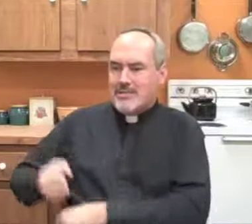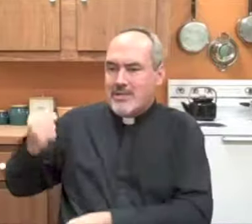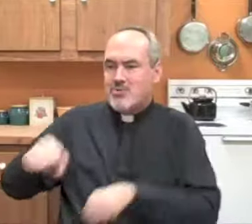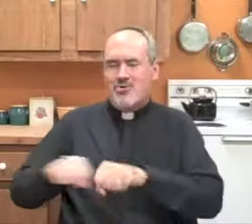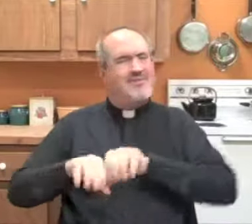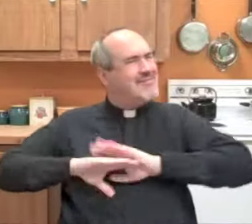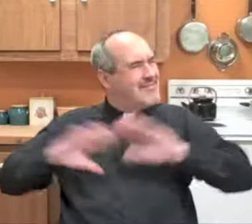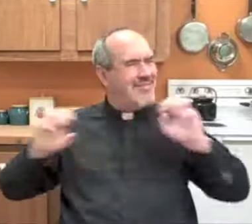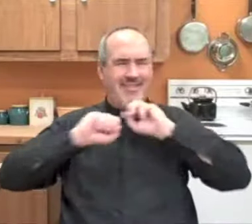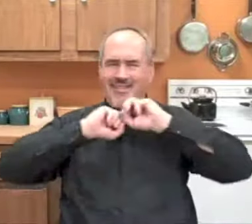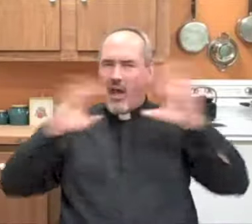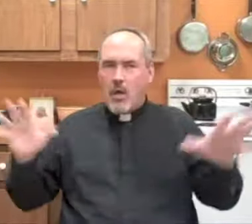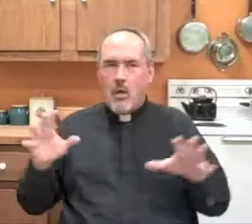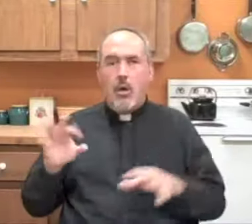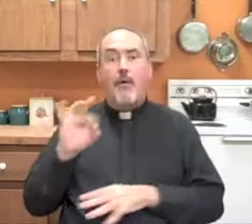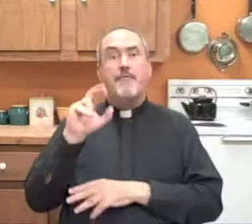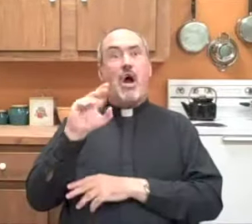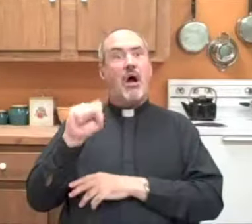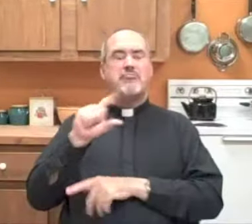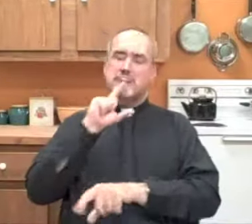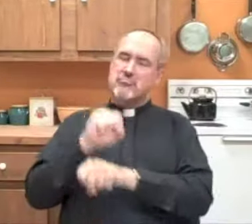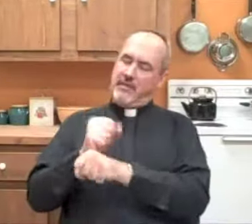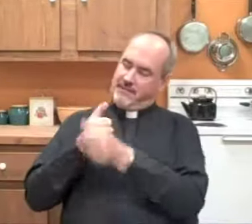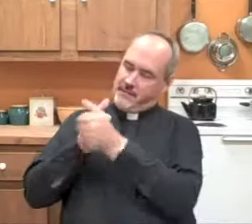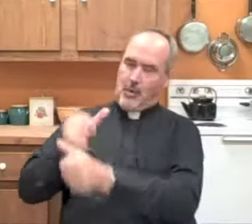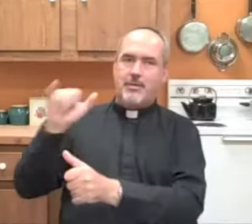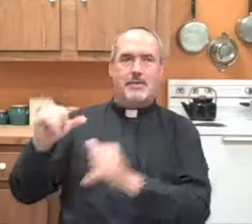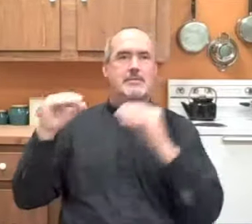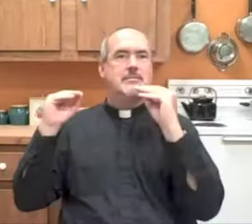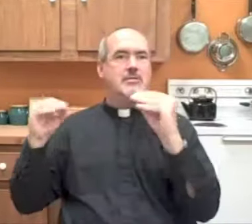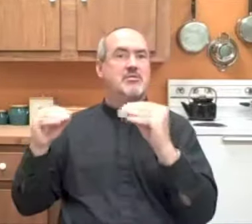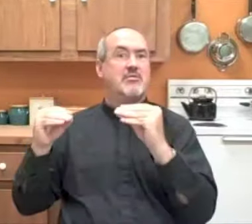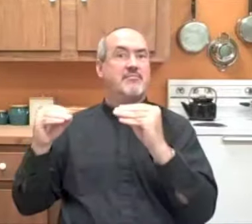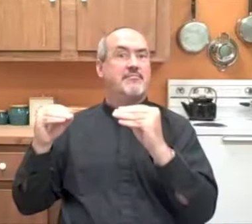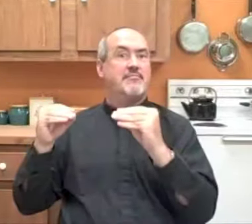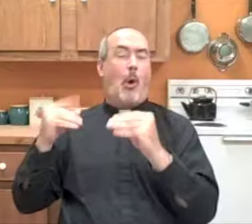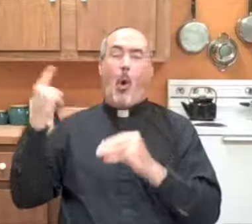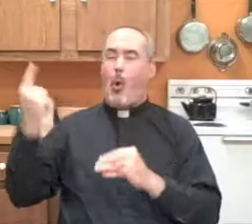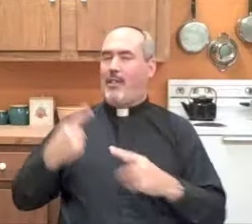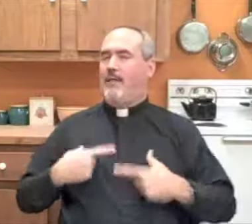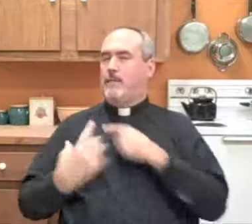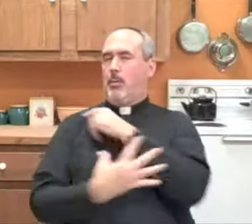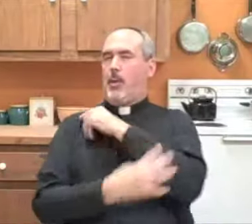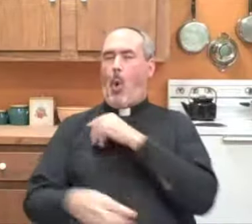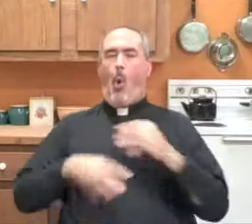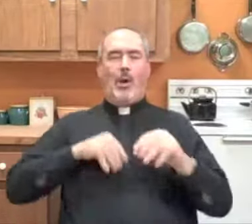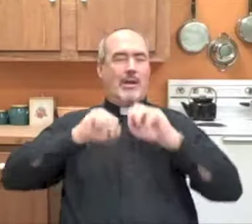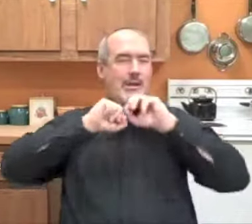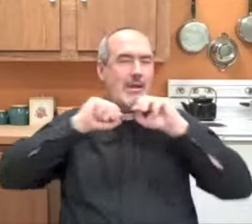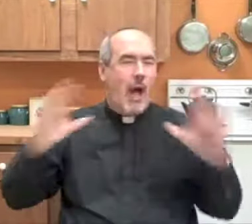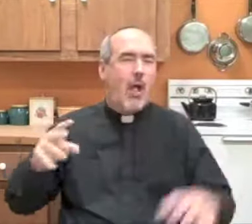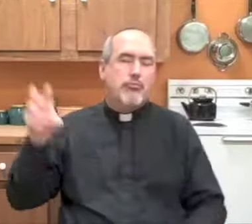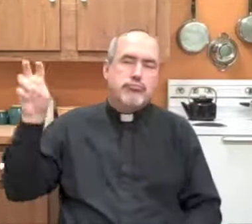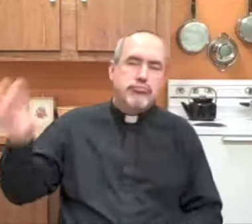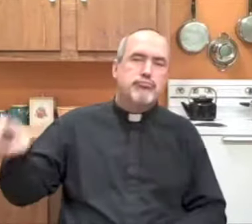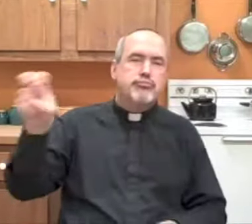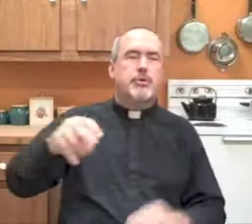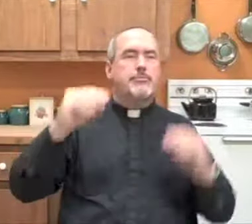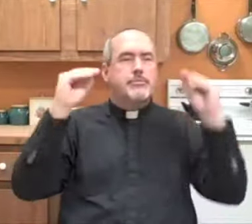clothes. You don't need a walking stick. You don't need anything. So St. Francis followed that teaching. He always lived in poverty.